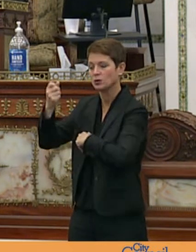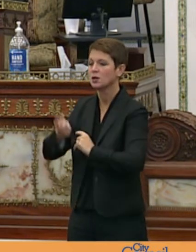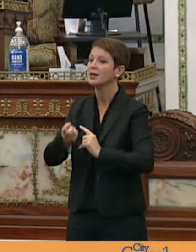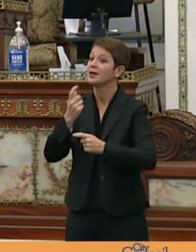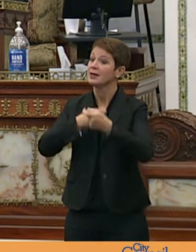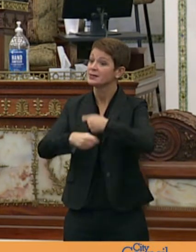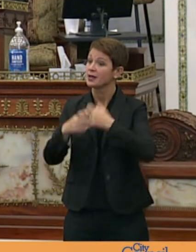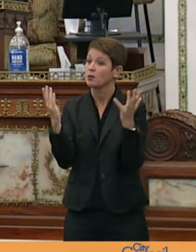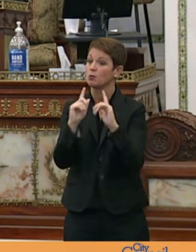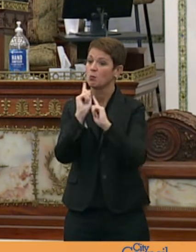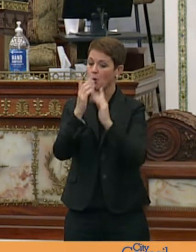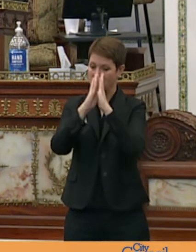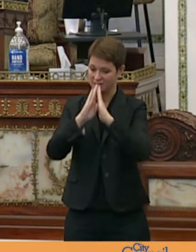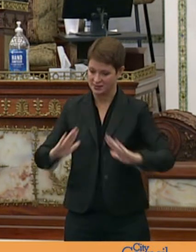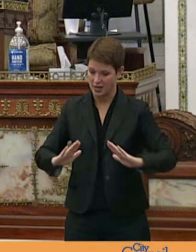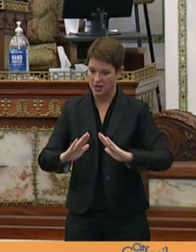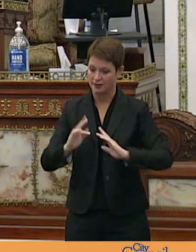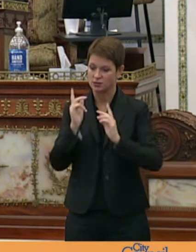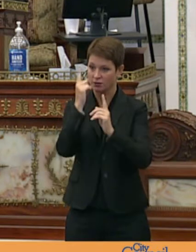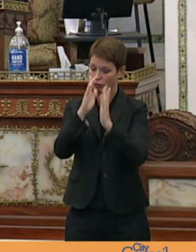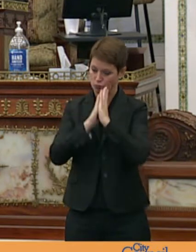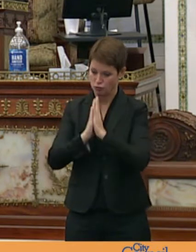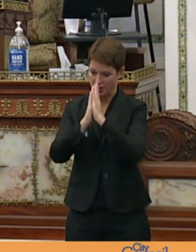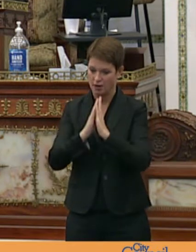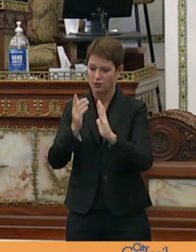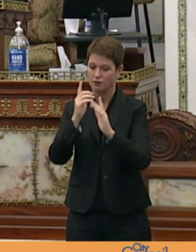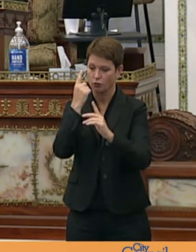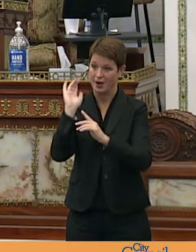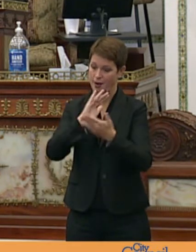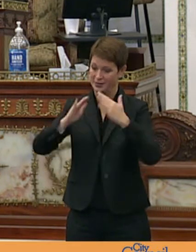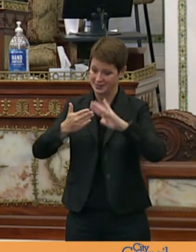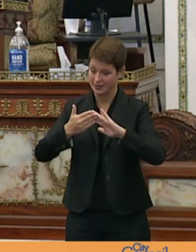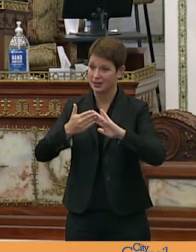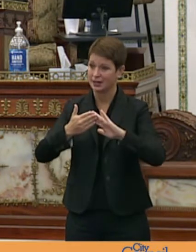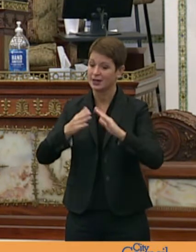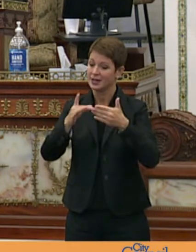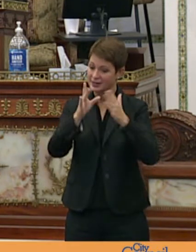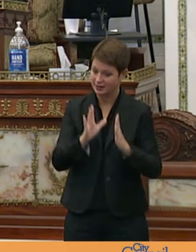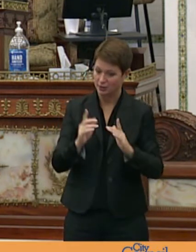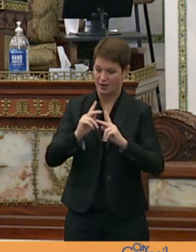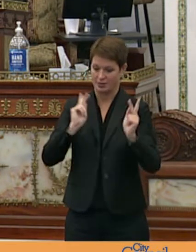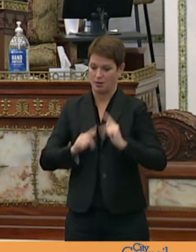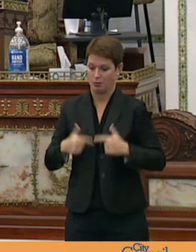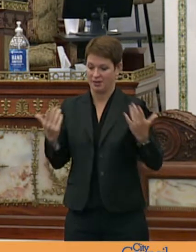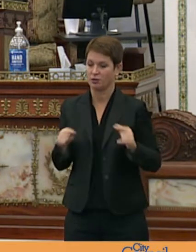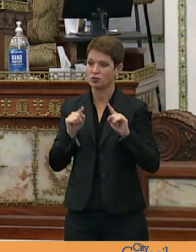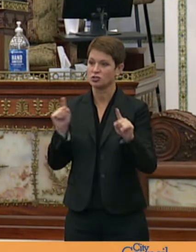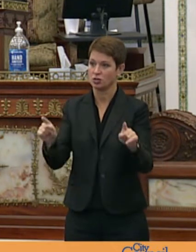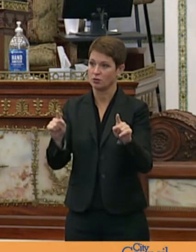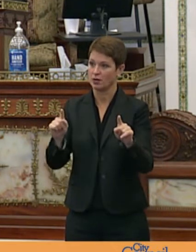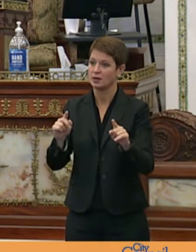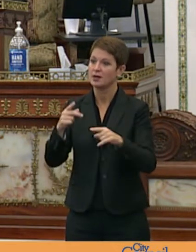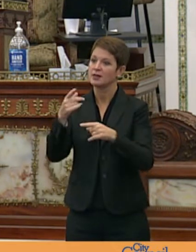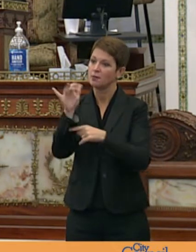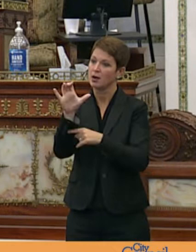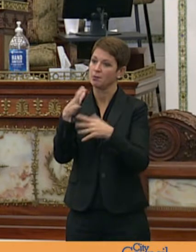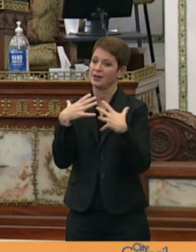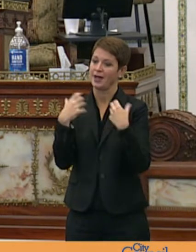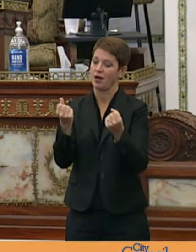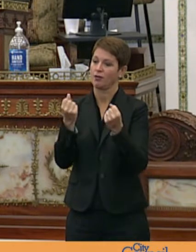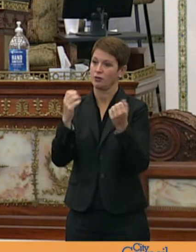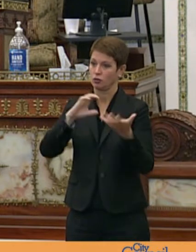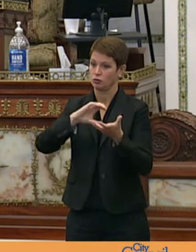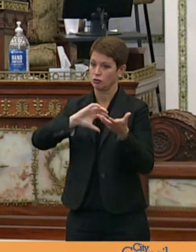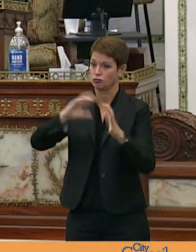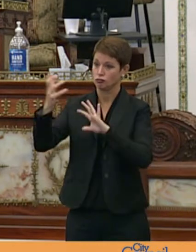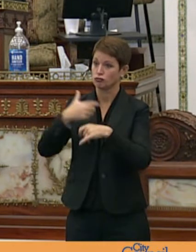moment of silent reflection or prayer for our city its leaders and its citizens during the current public health crisis we will